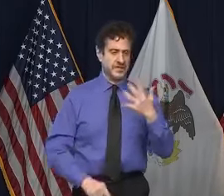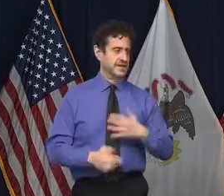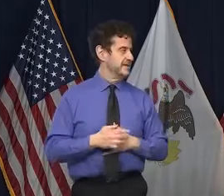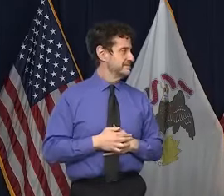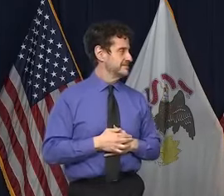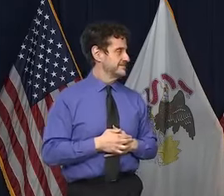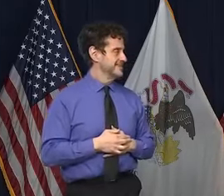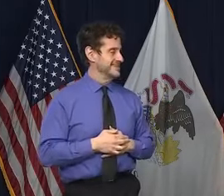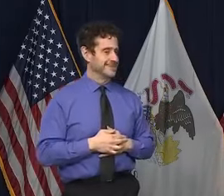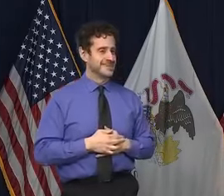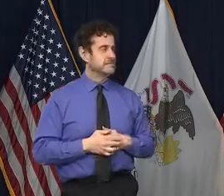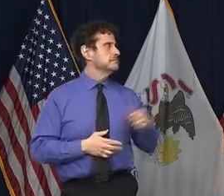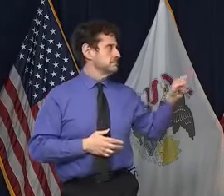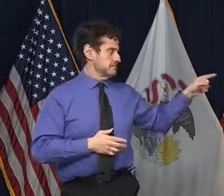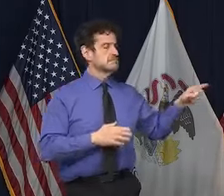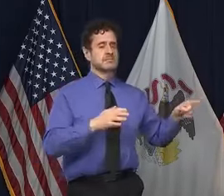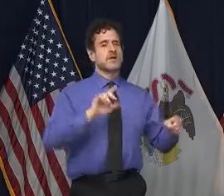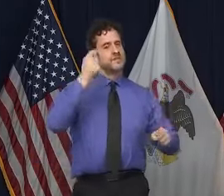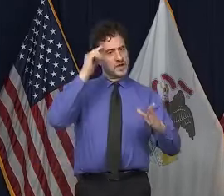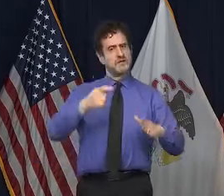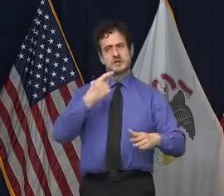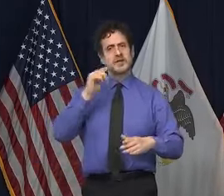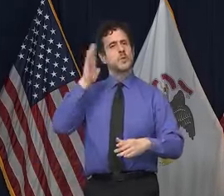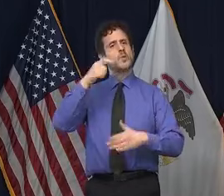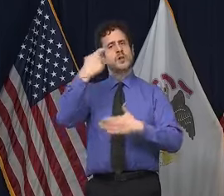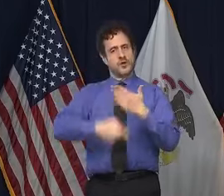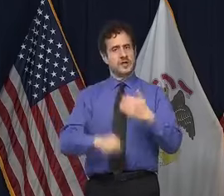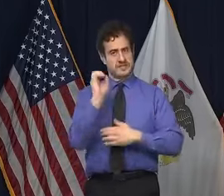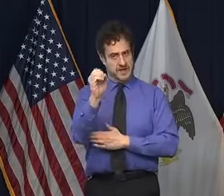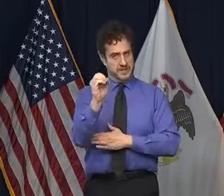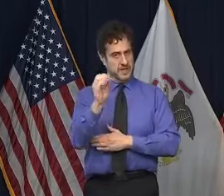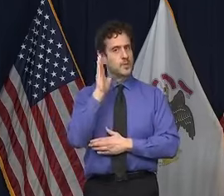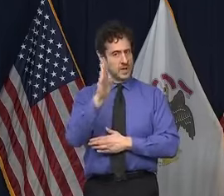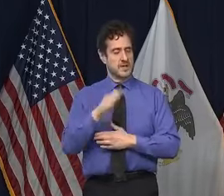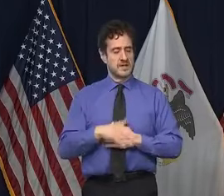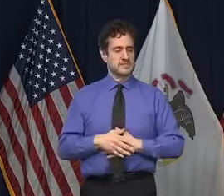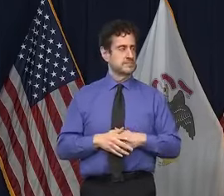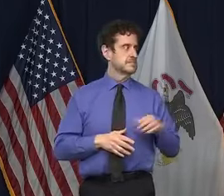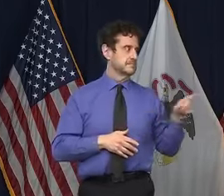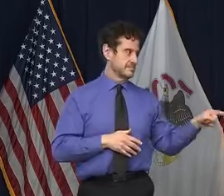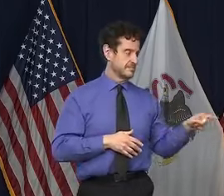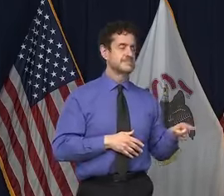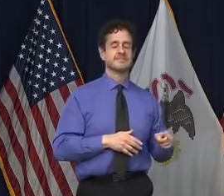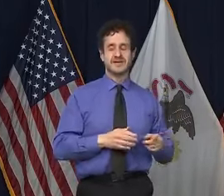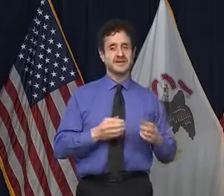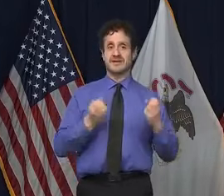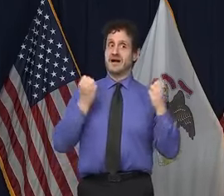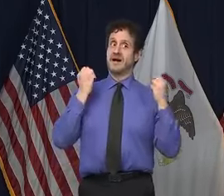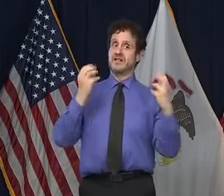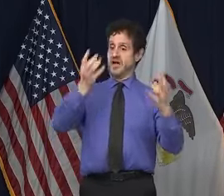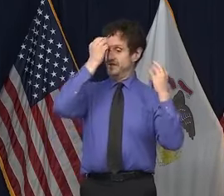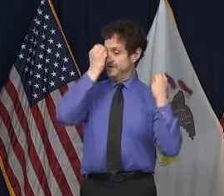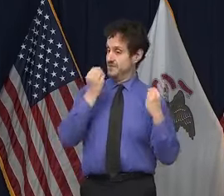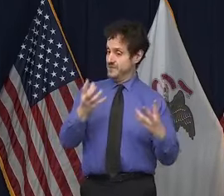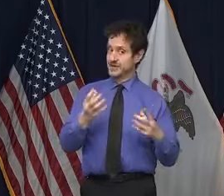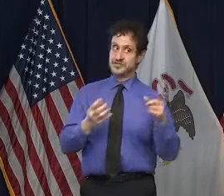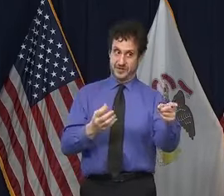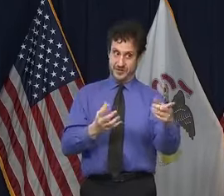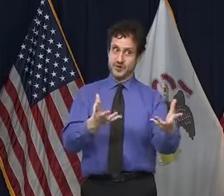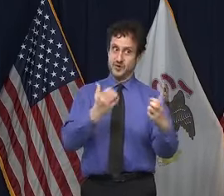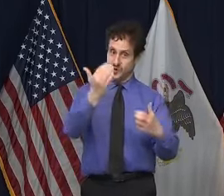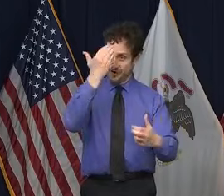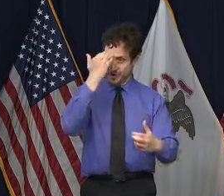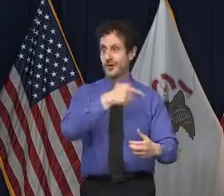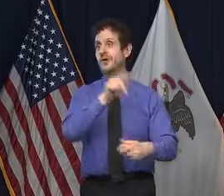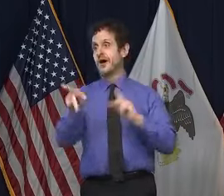It will be free. All of that, right now. Okay. No, there's a lot of information that I know Marianne and everybody else